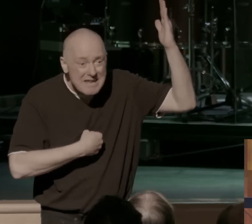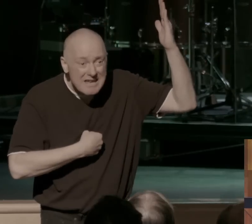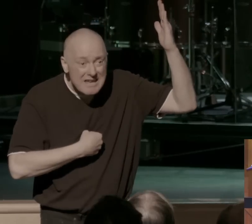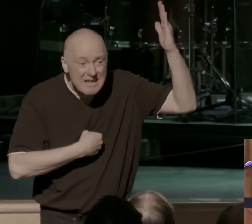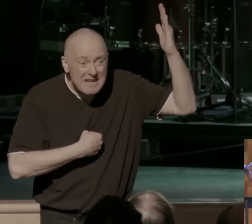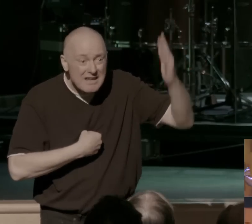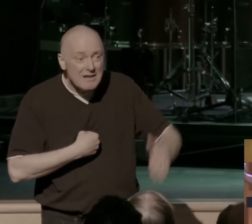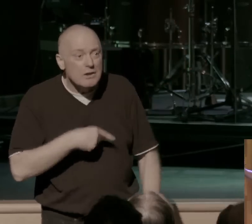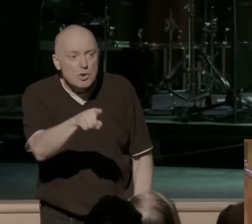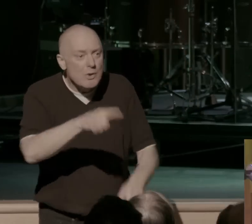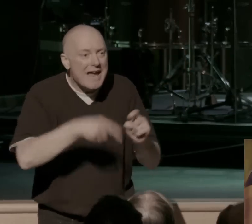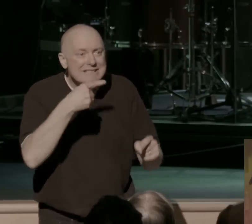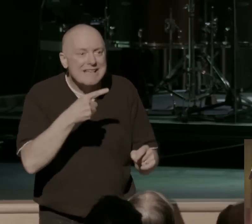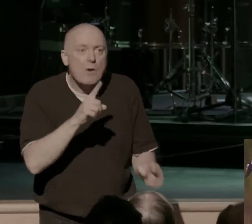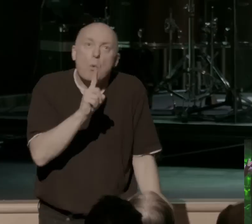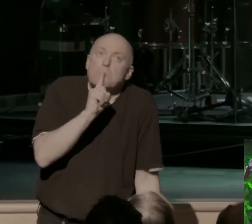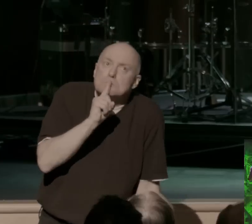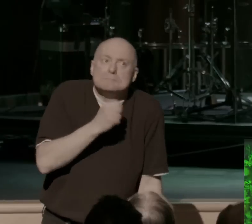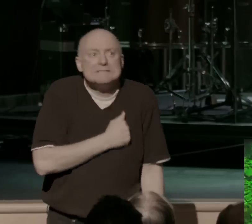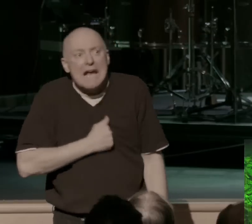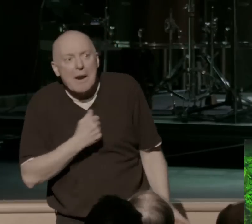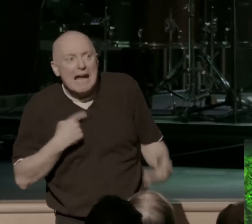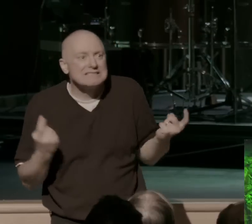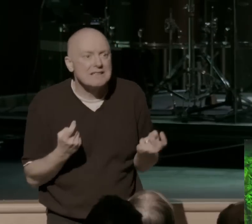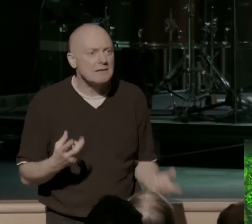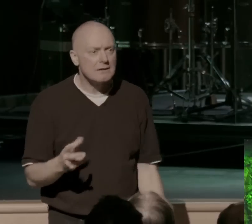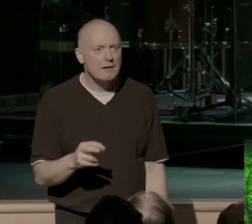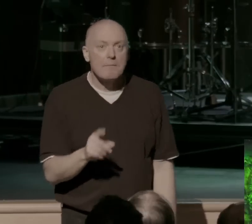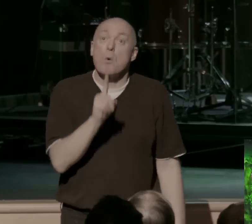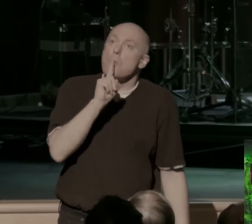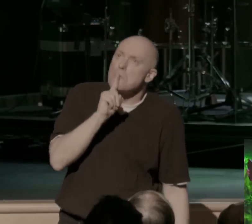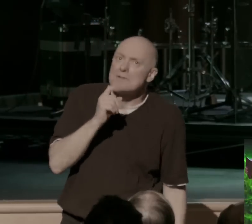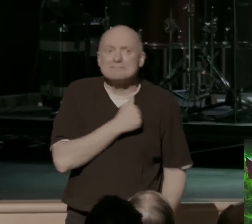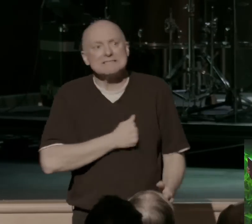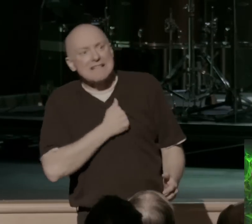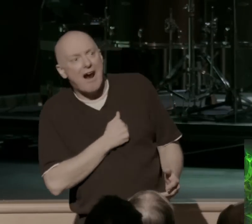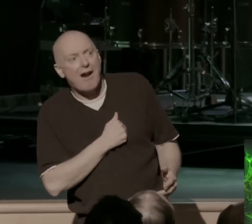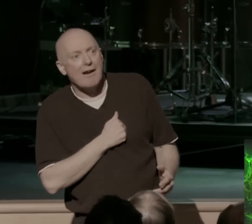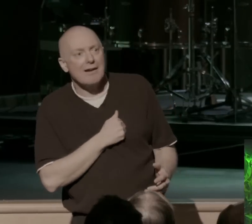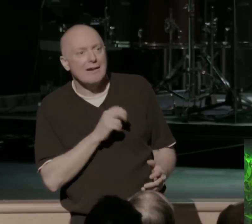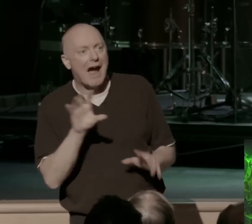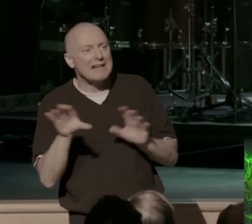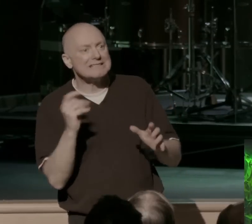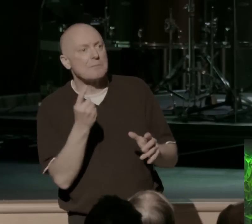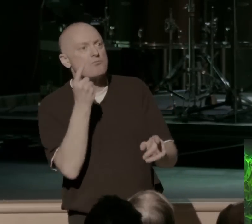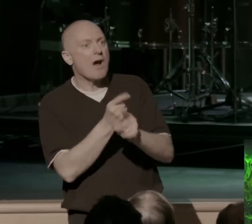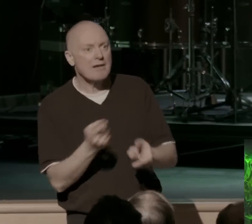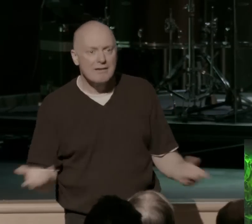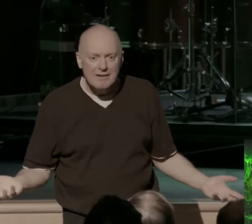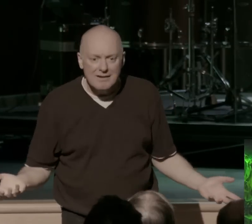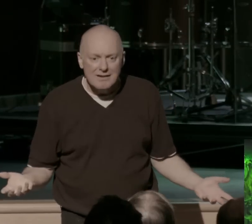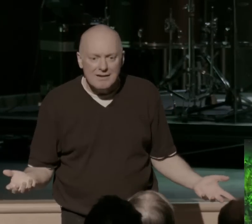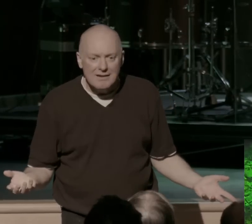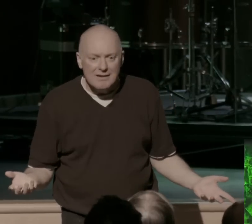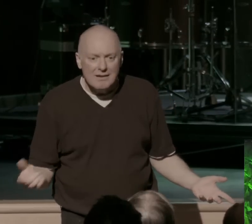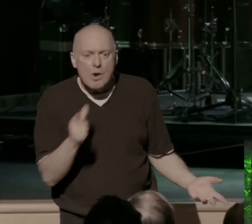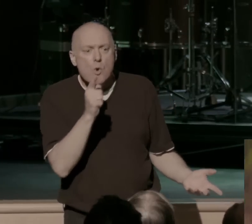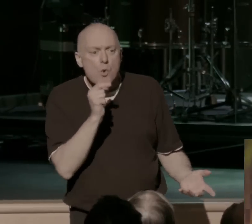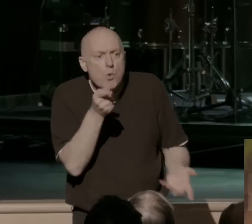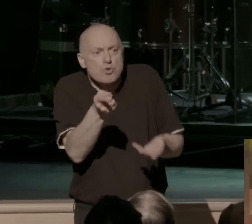shouldn't be saying, oops, I'm sorry that I sinned. You should be saying, oops, I'm sorry I did something right. Because who you are when